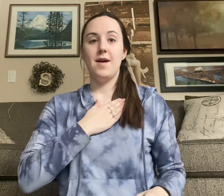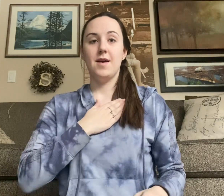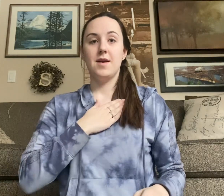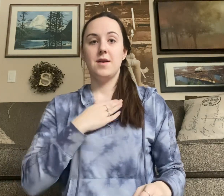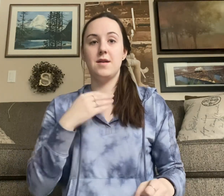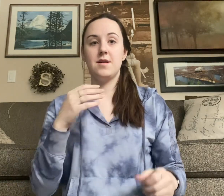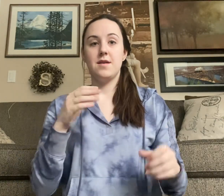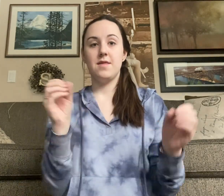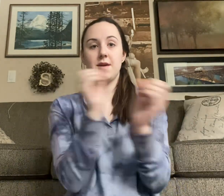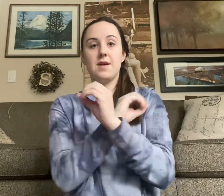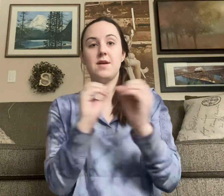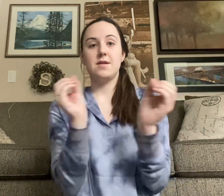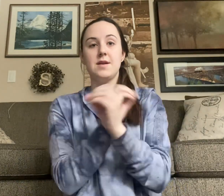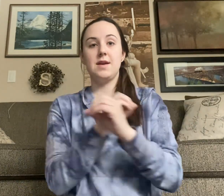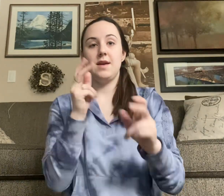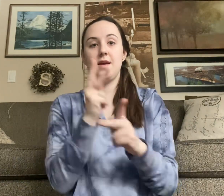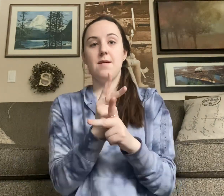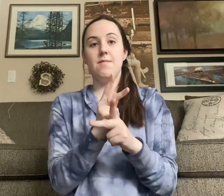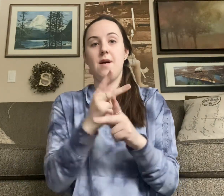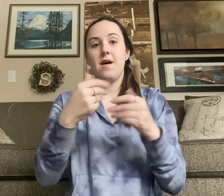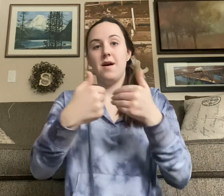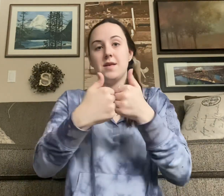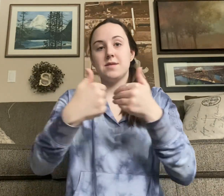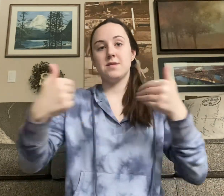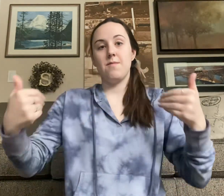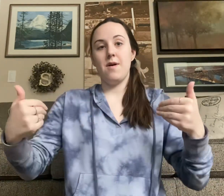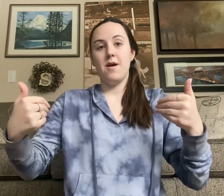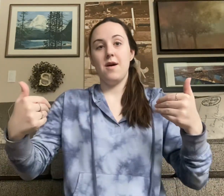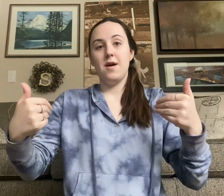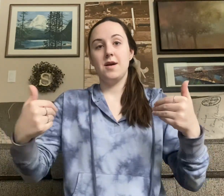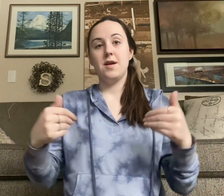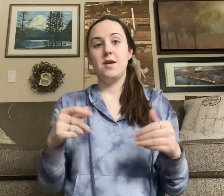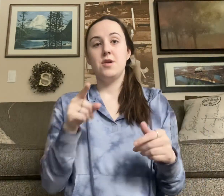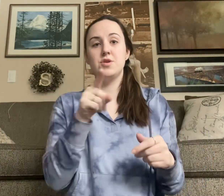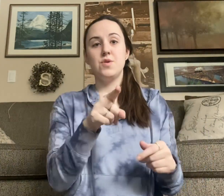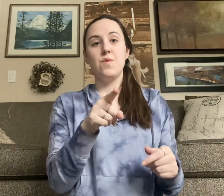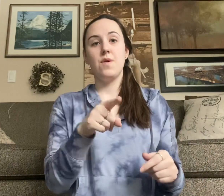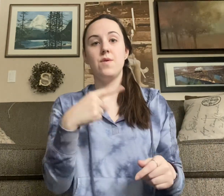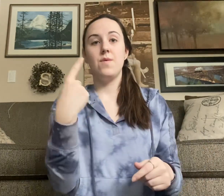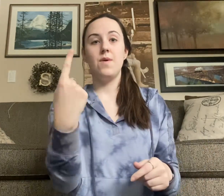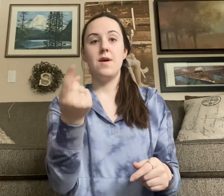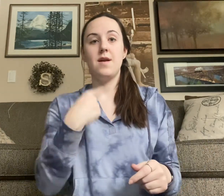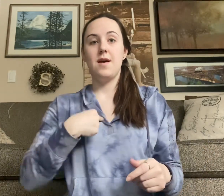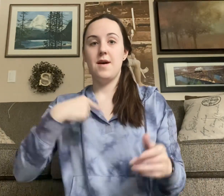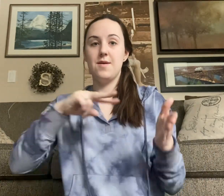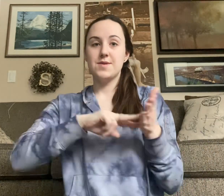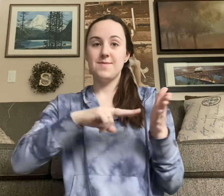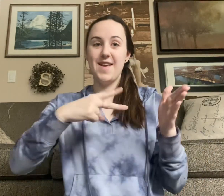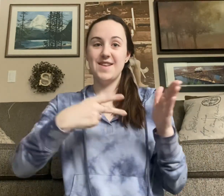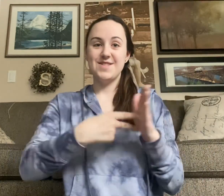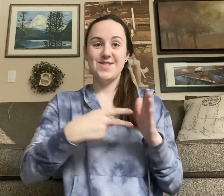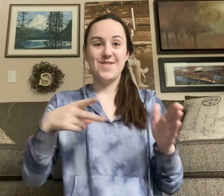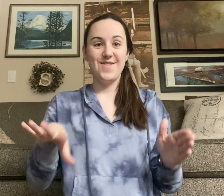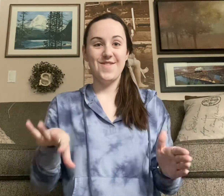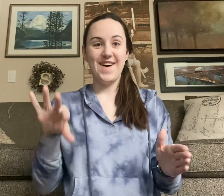Nothing can keep us apart Cause you were born I was meant to find